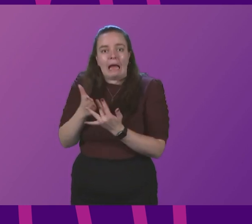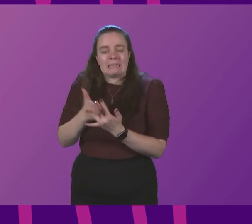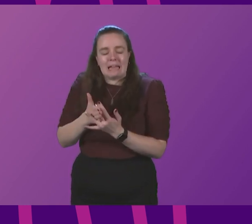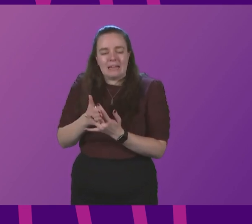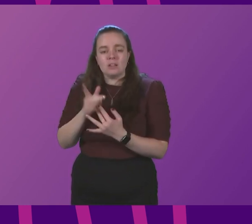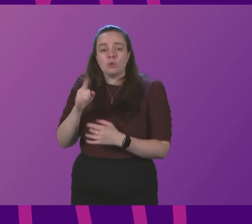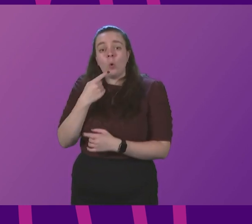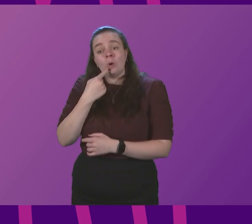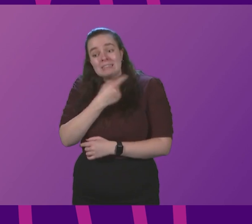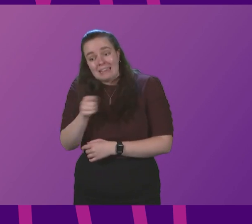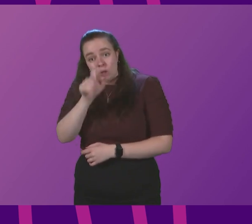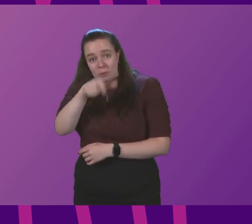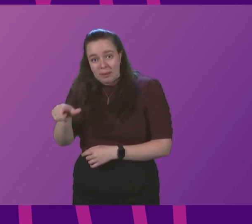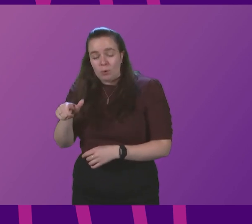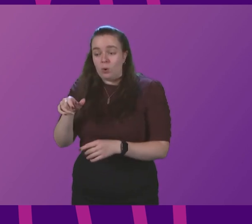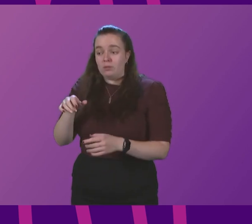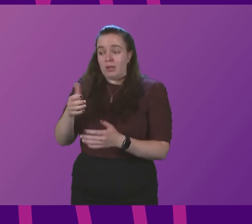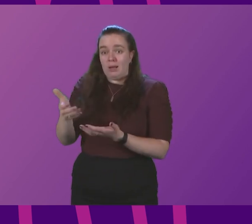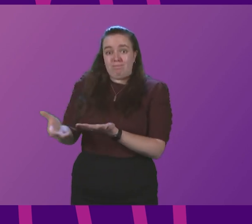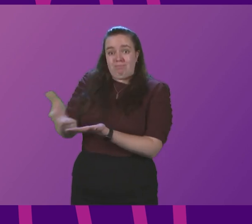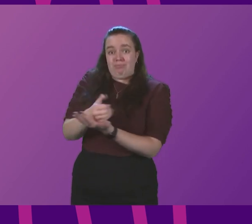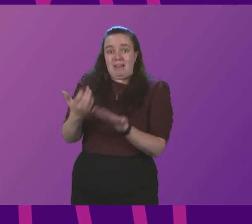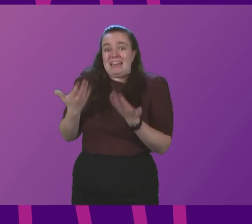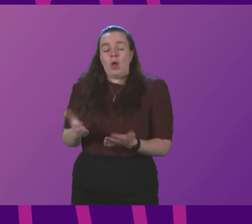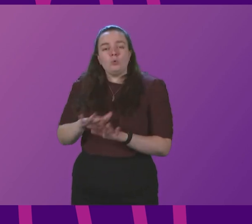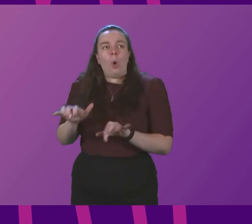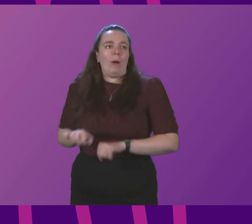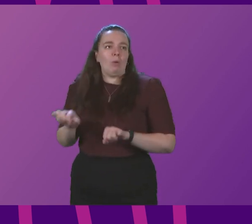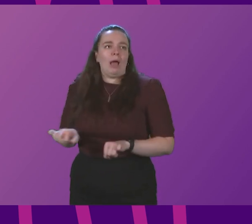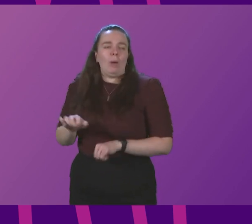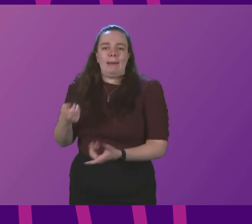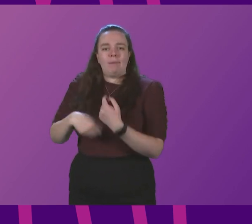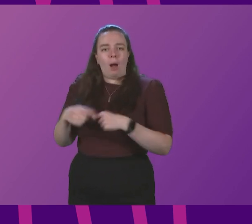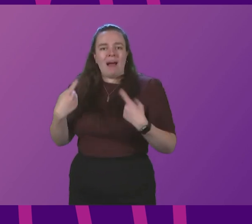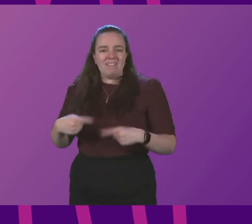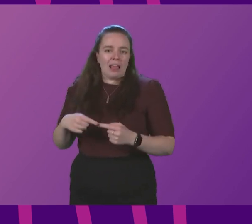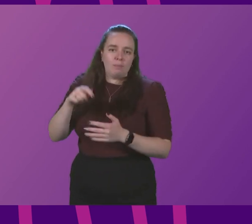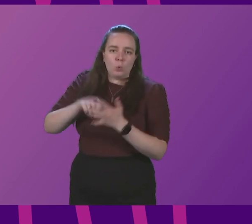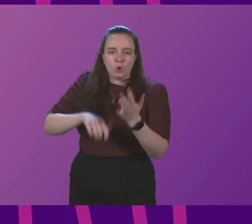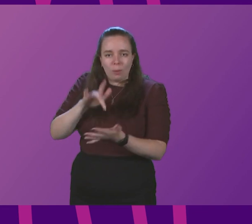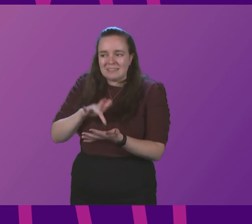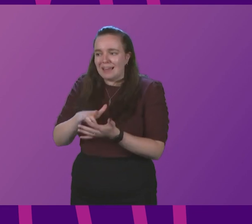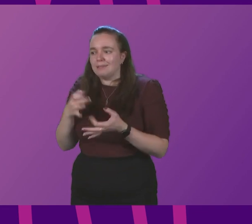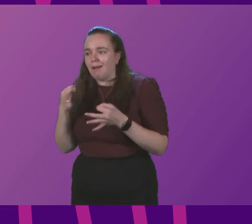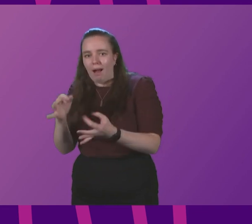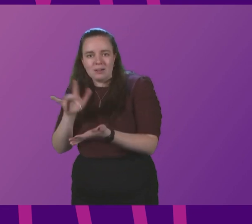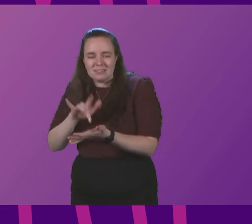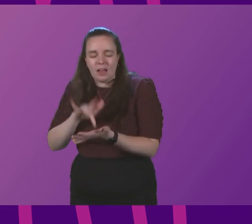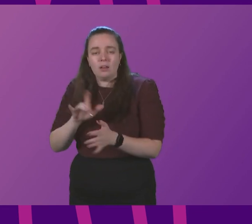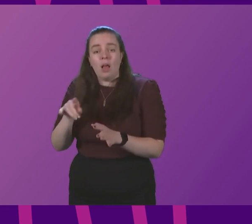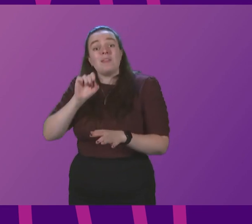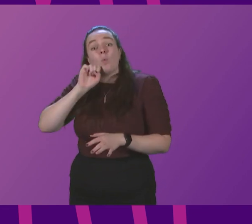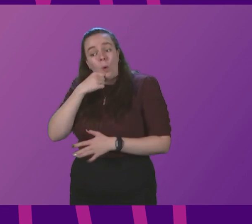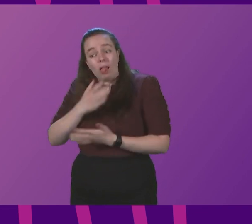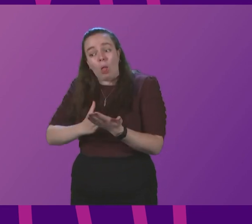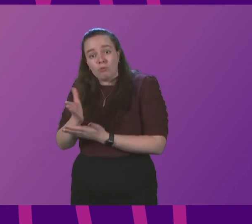let's say to people, get them now. Don't wait for them becoming available in garden centres or shopping centres. They will do over the course of the